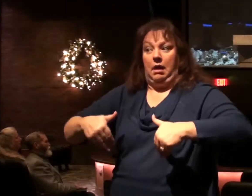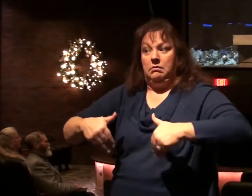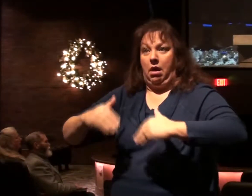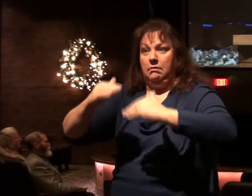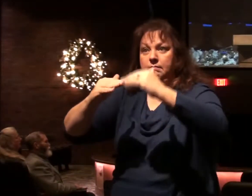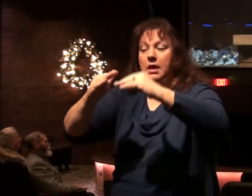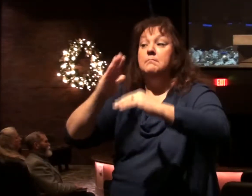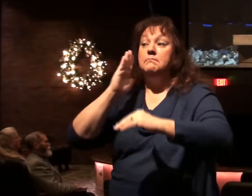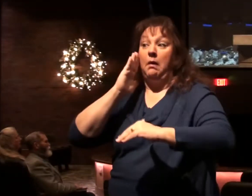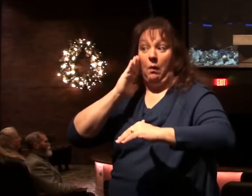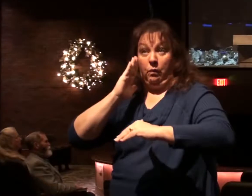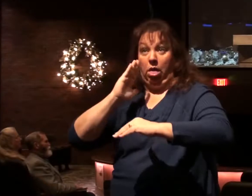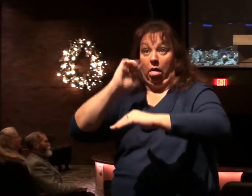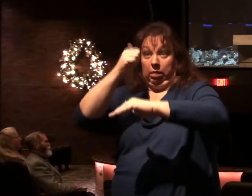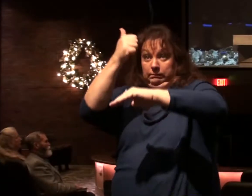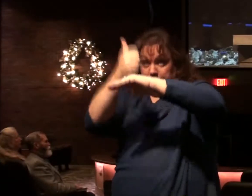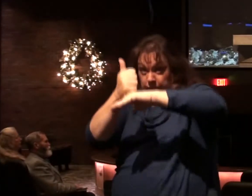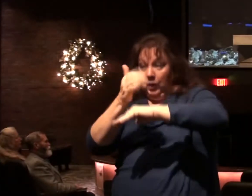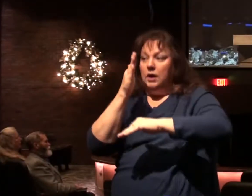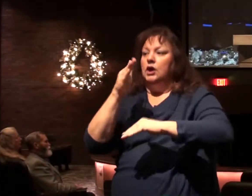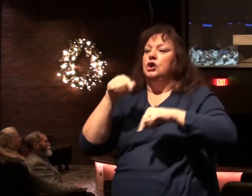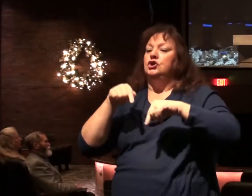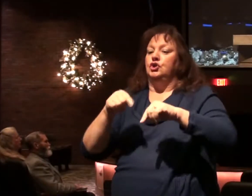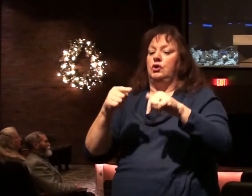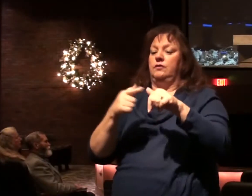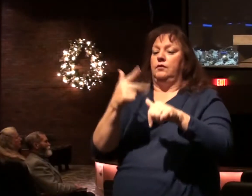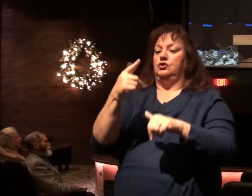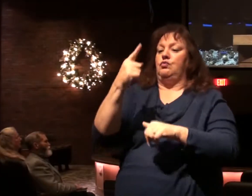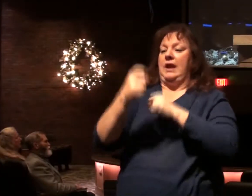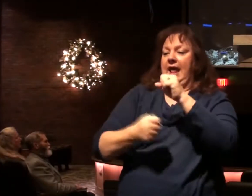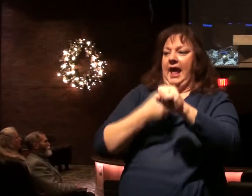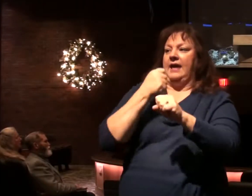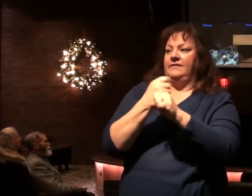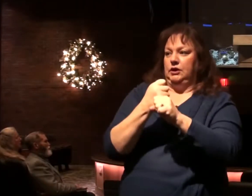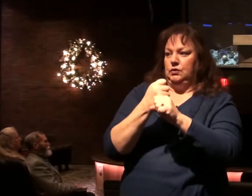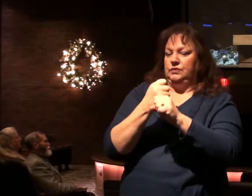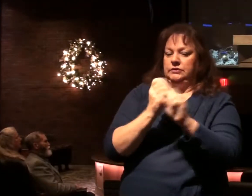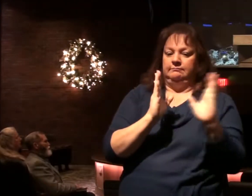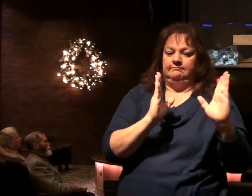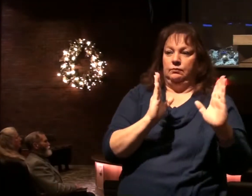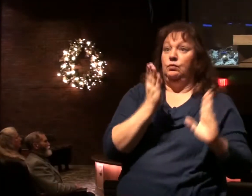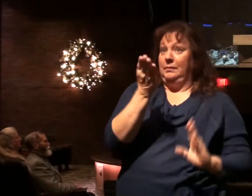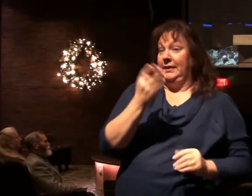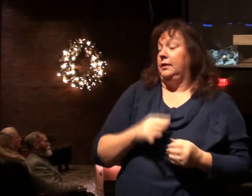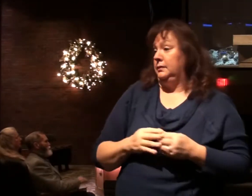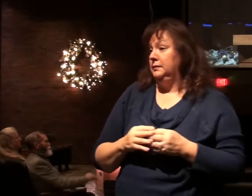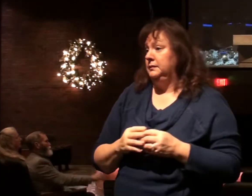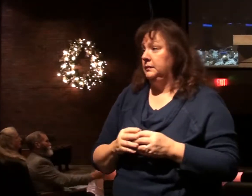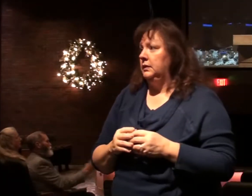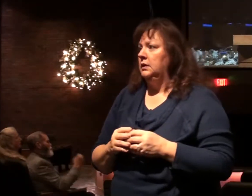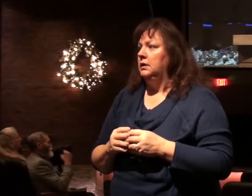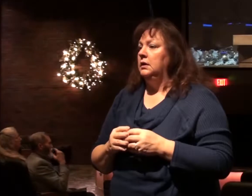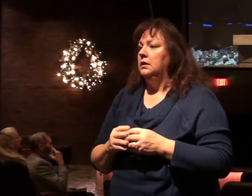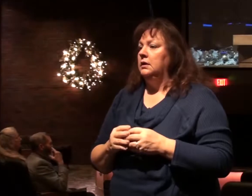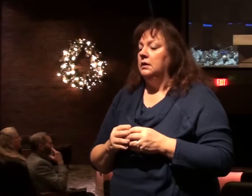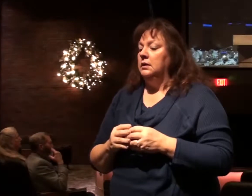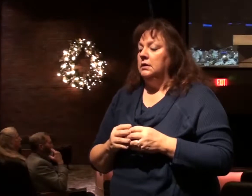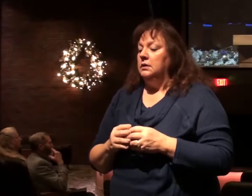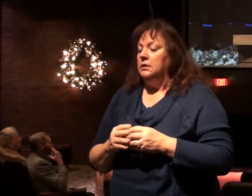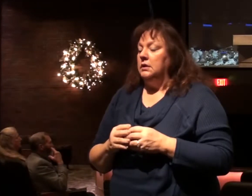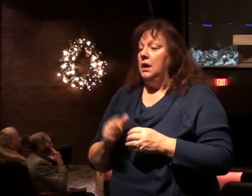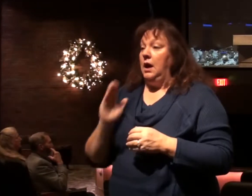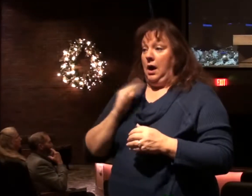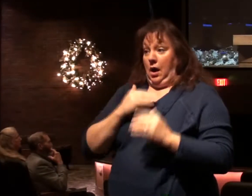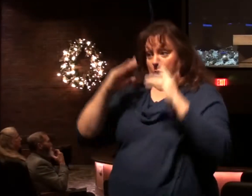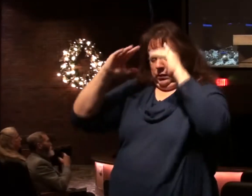but will be rebuilt during the first three and a half years of the seven-year tribulation. What he did, referring